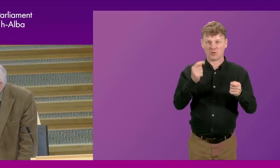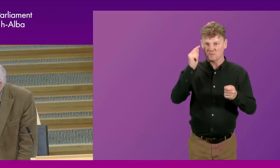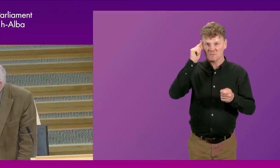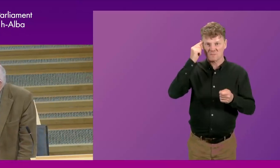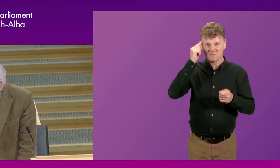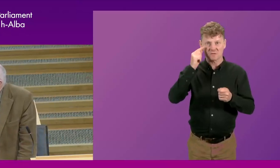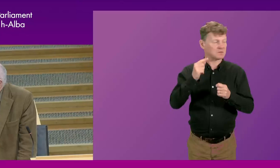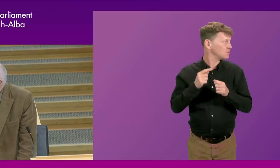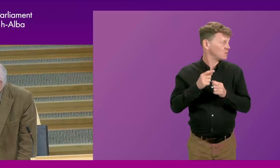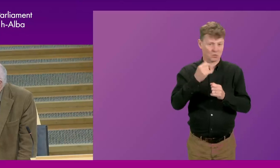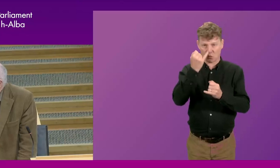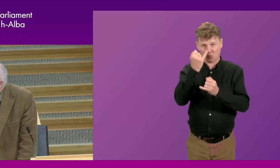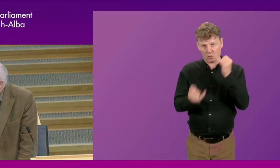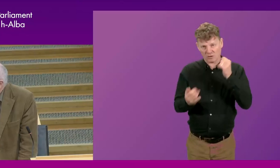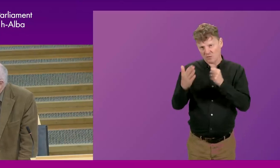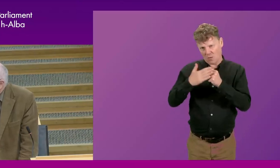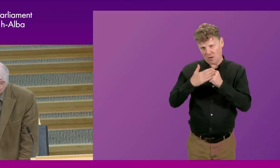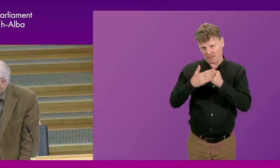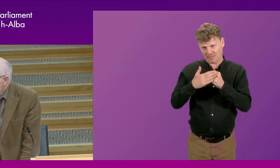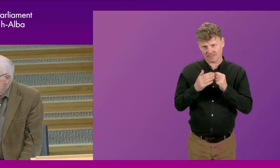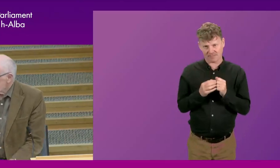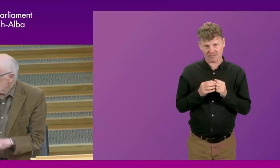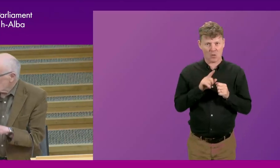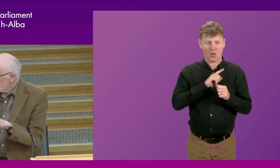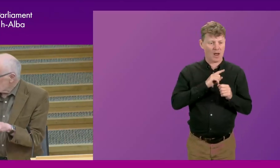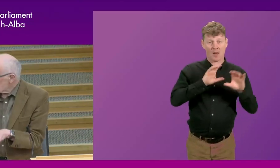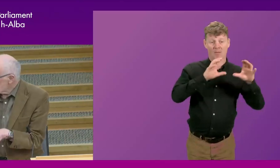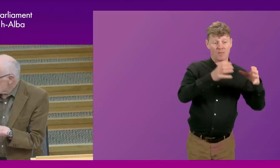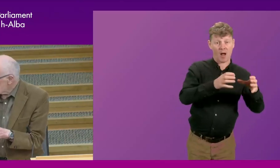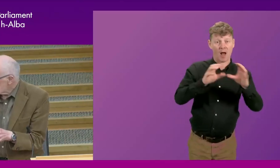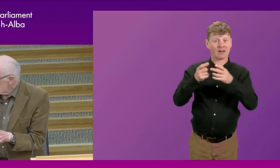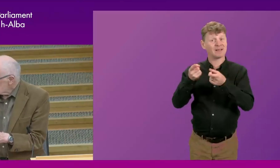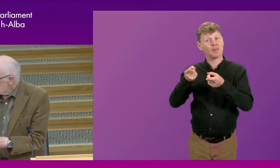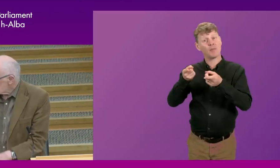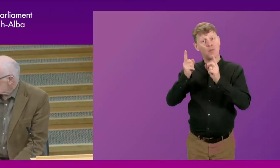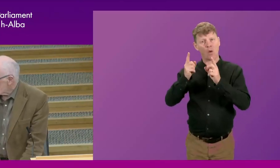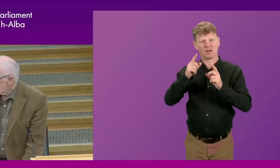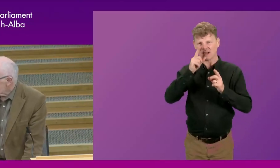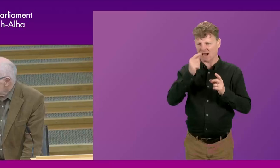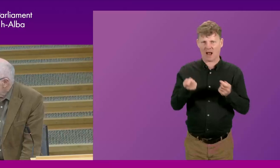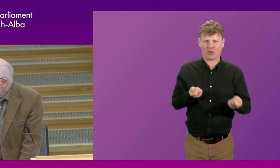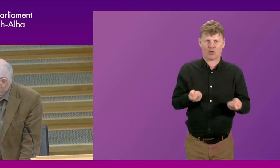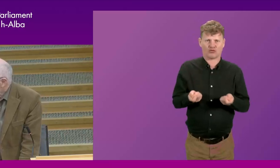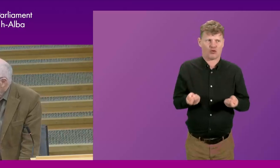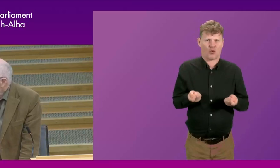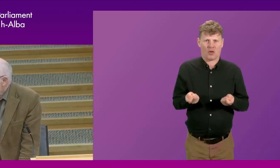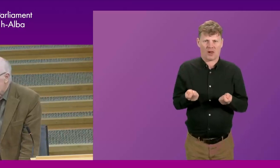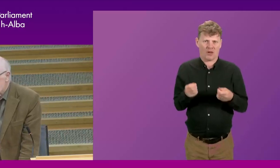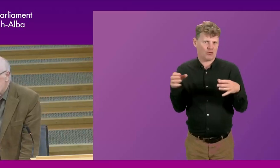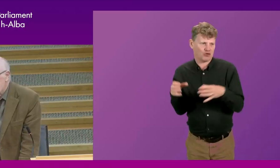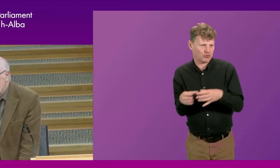greater. Because the party bosses can control or manipulate the smaller groups of